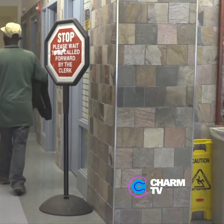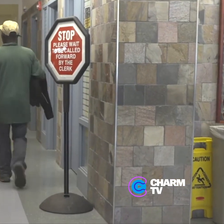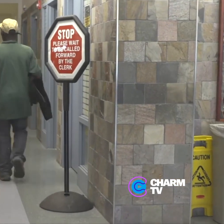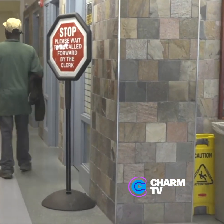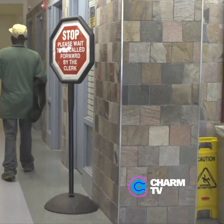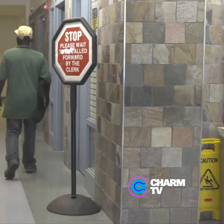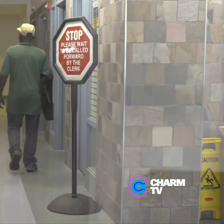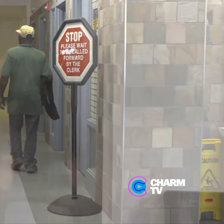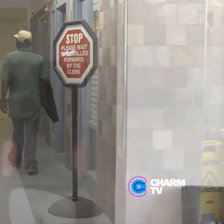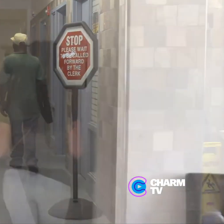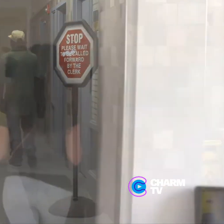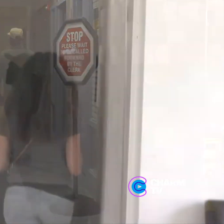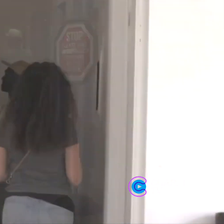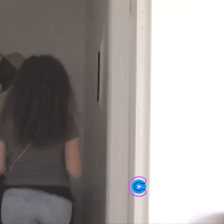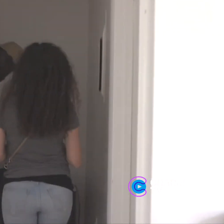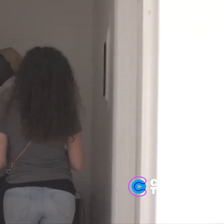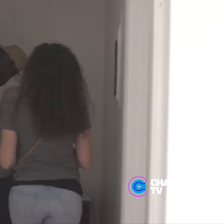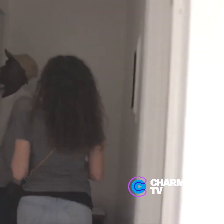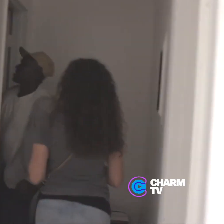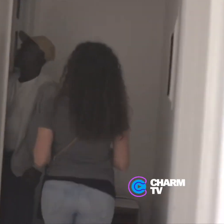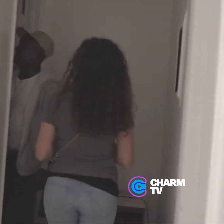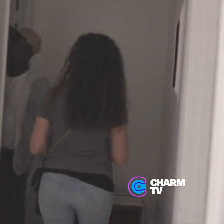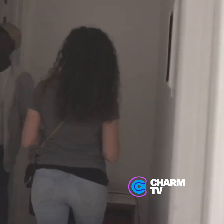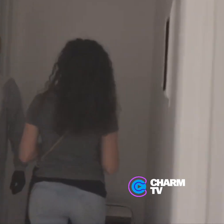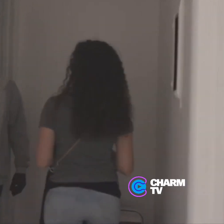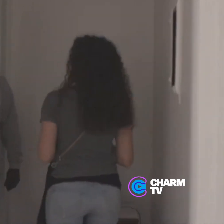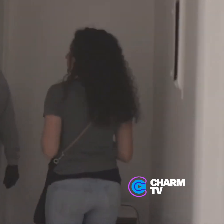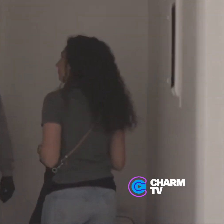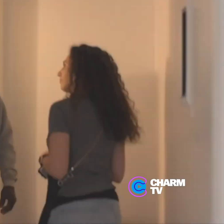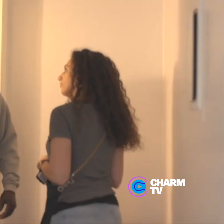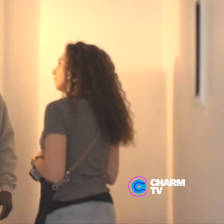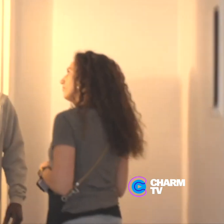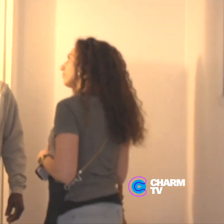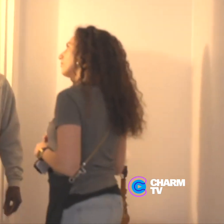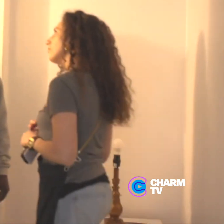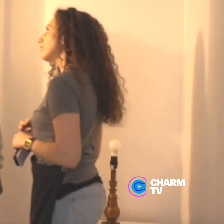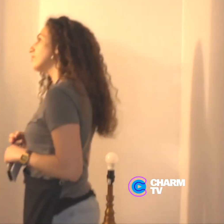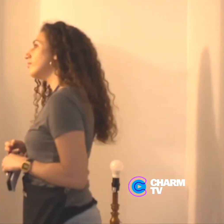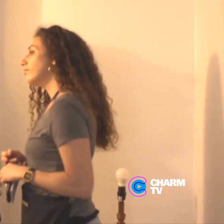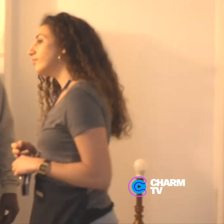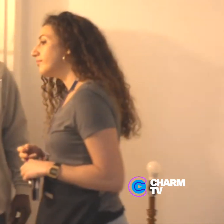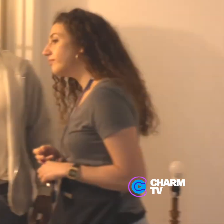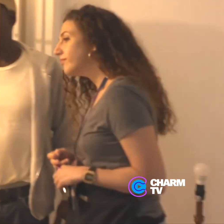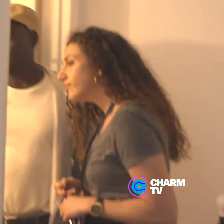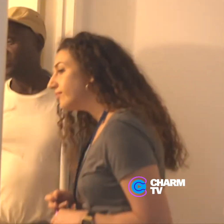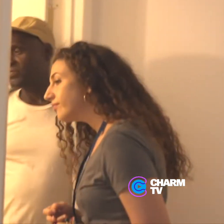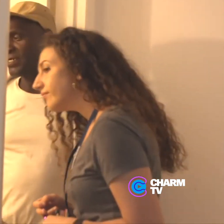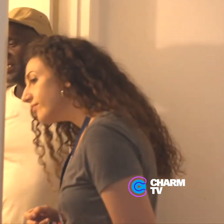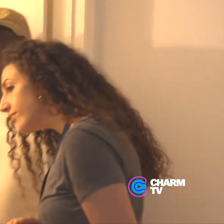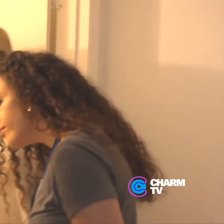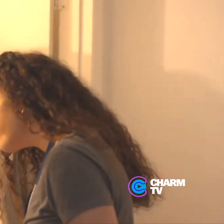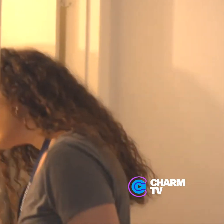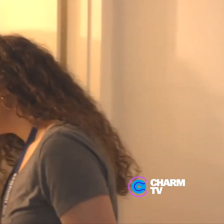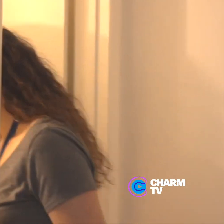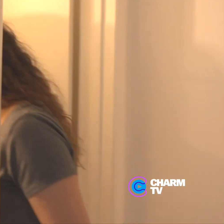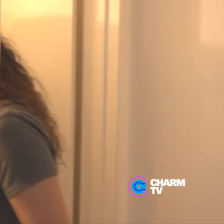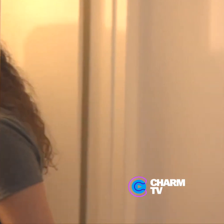we're going to get through this. We're going to make this happen. The day that we found a place and it finally passed inspection,